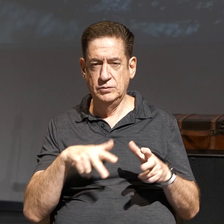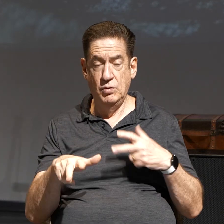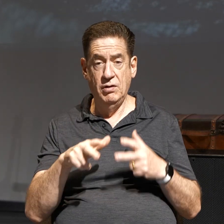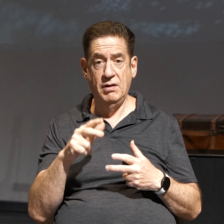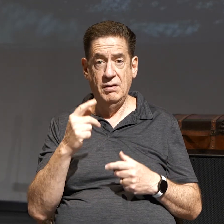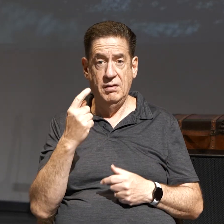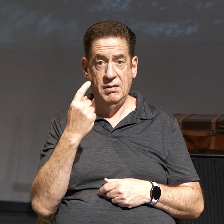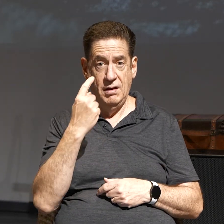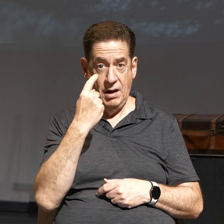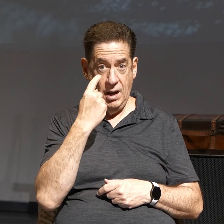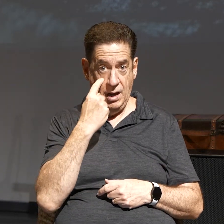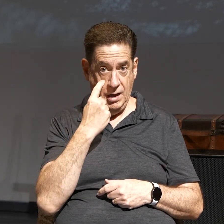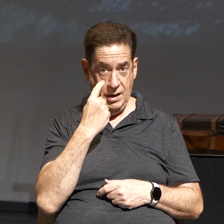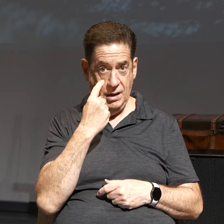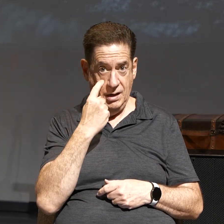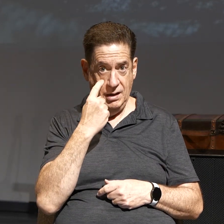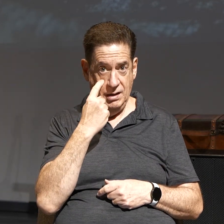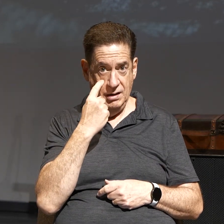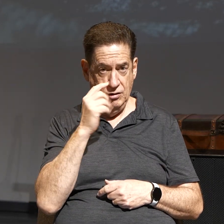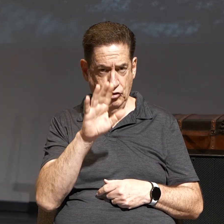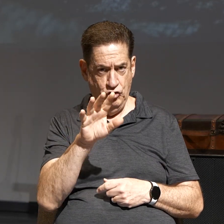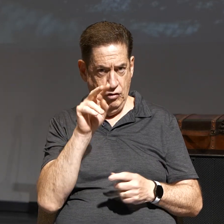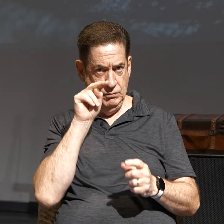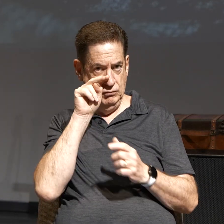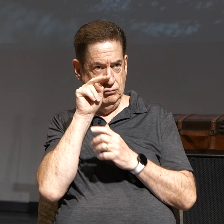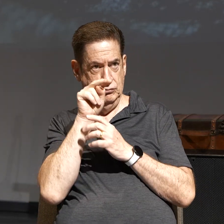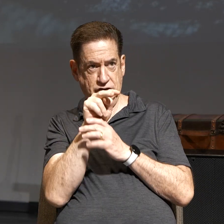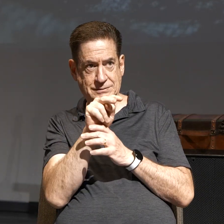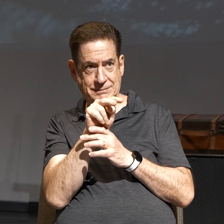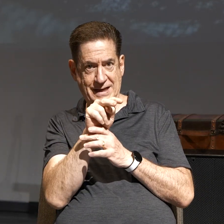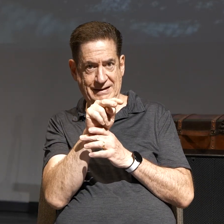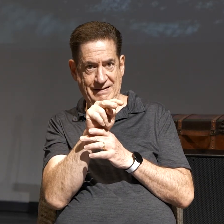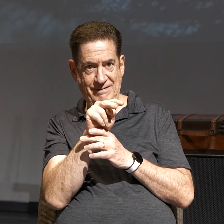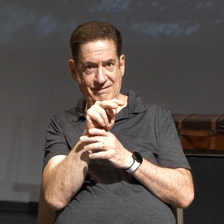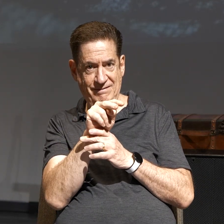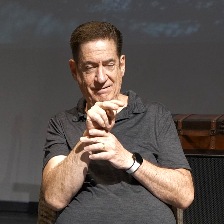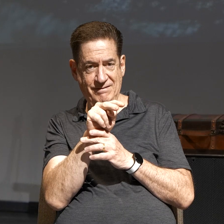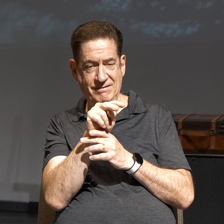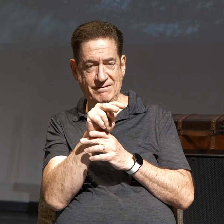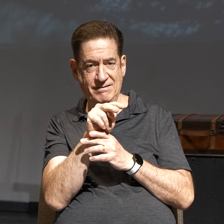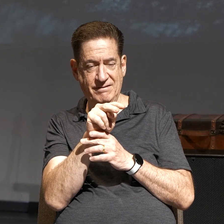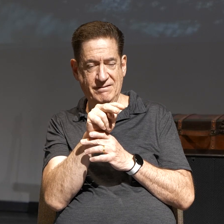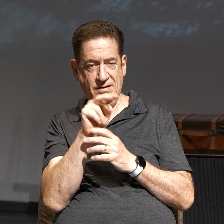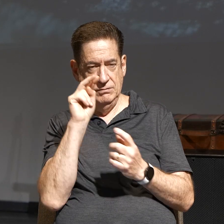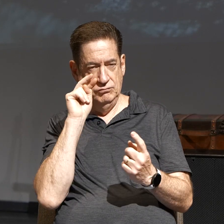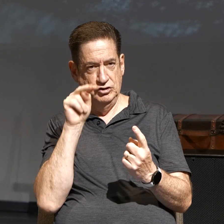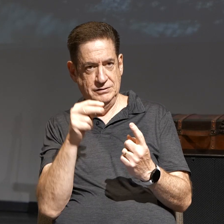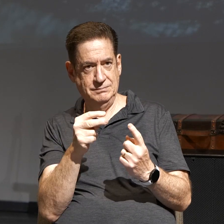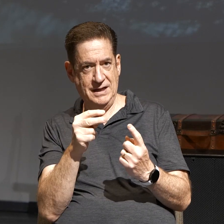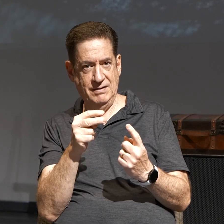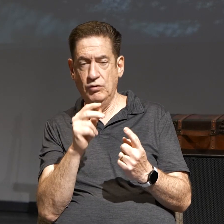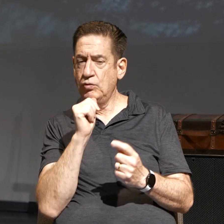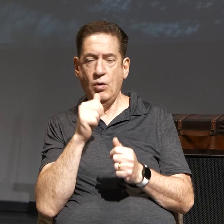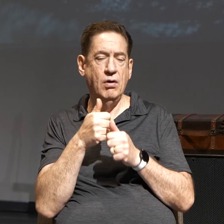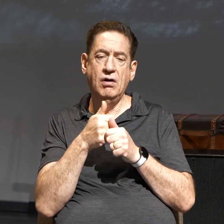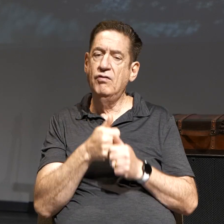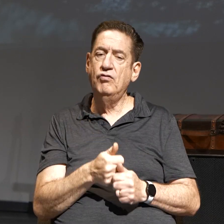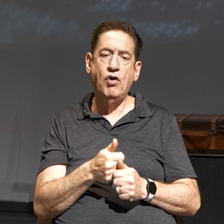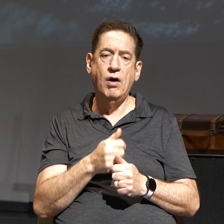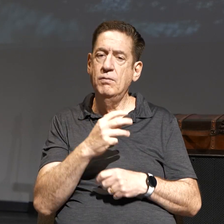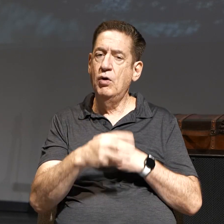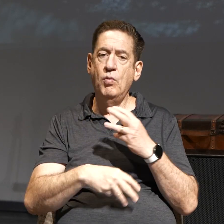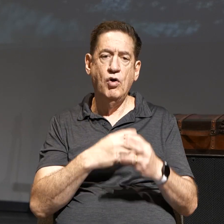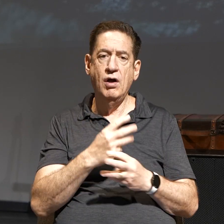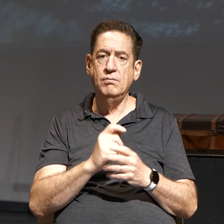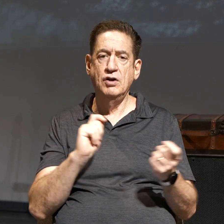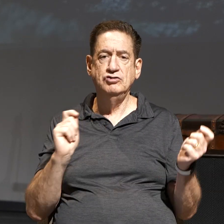the I, so your perspective, what kind of a… So don't be conformed to this world. Be transformed